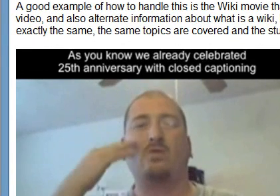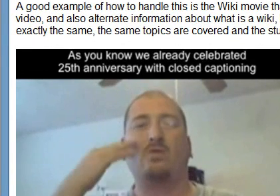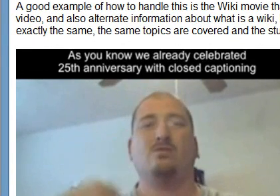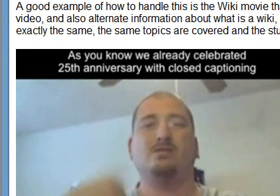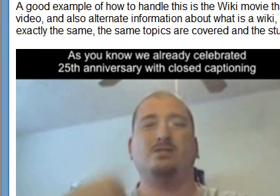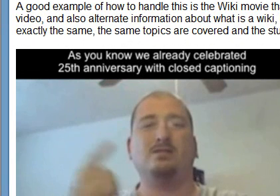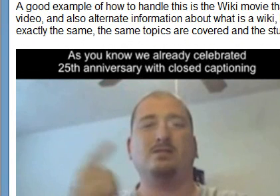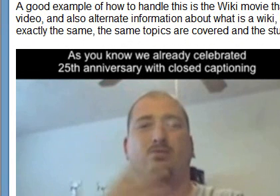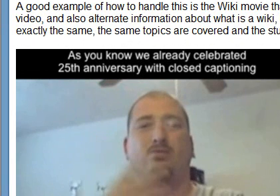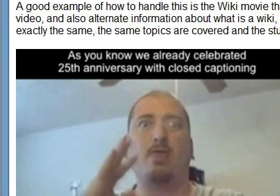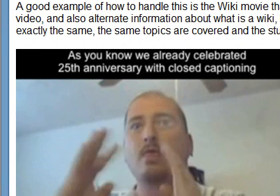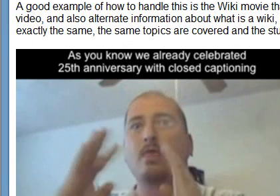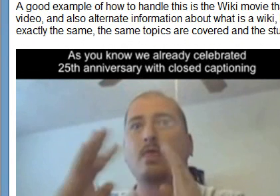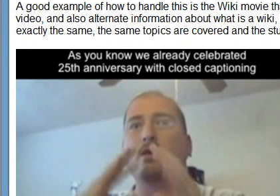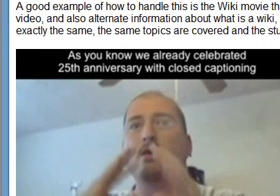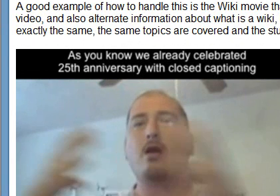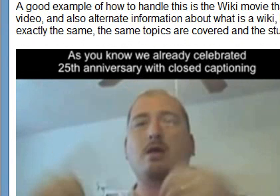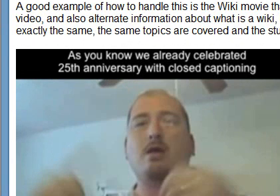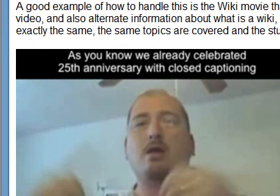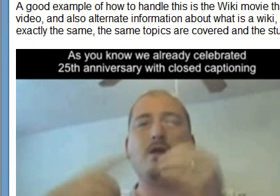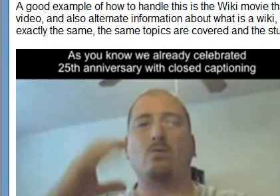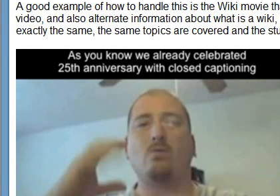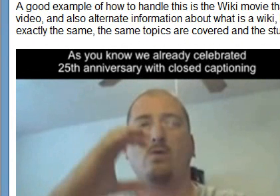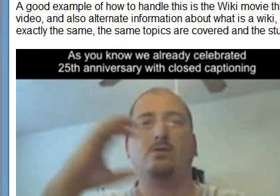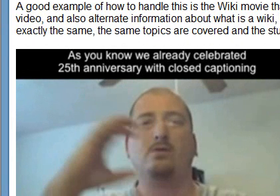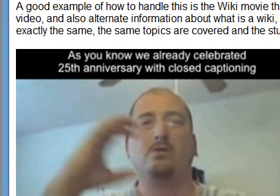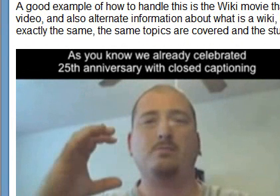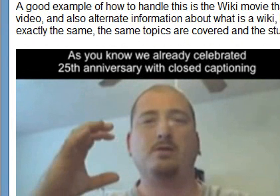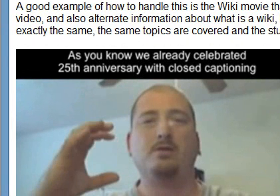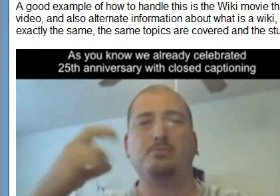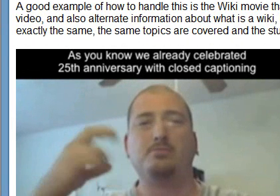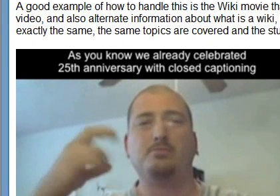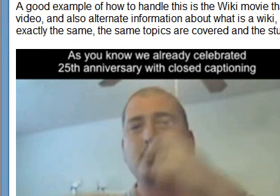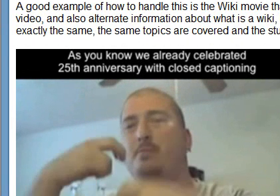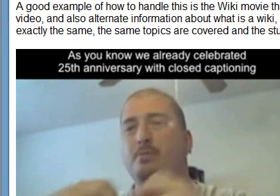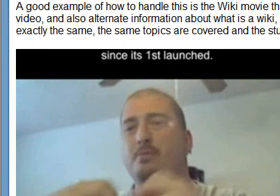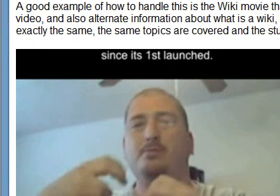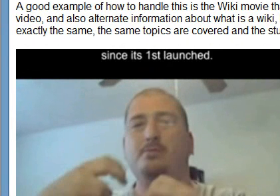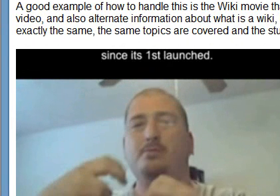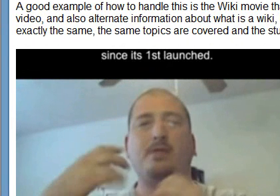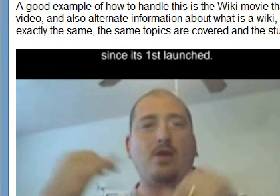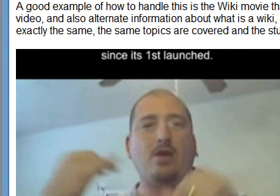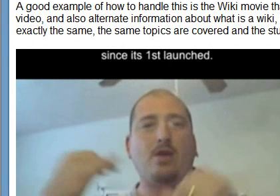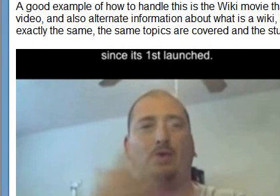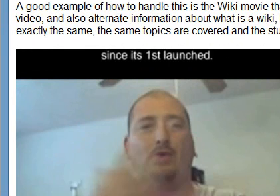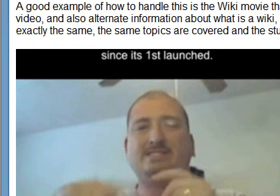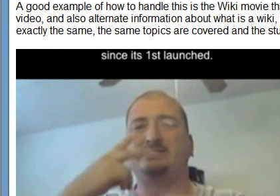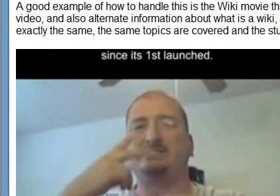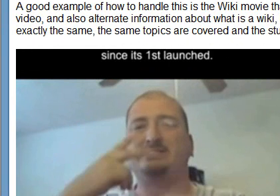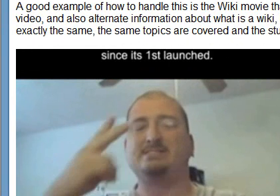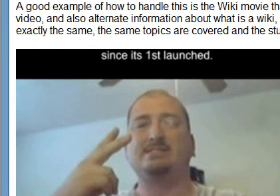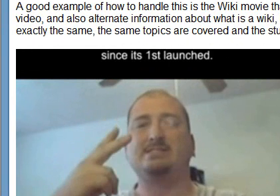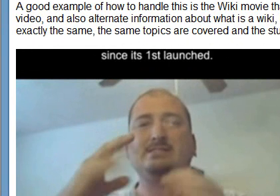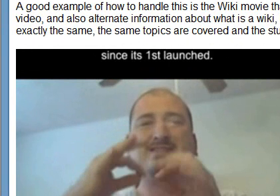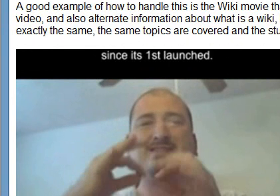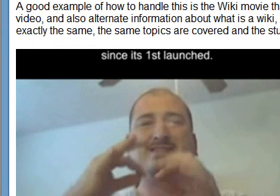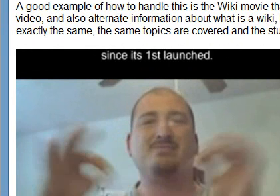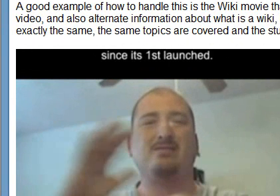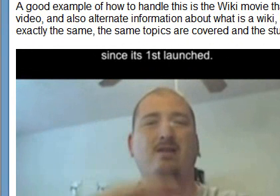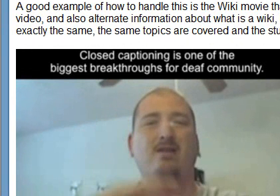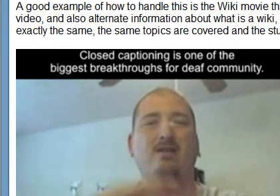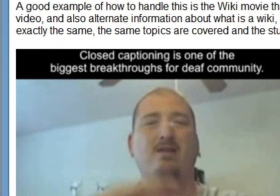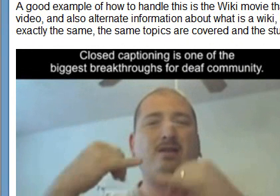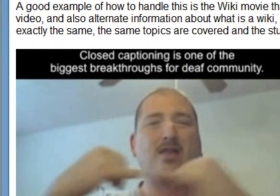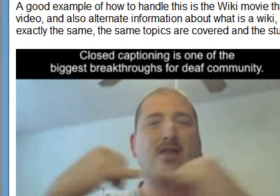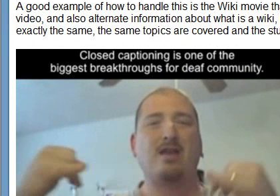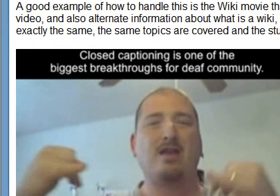obviously if I had a video that was not closed captioned at this point I